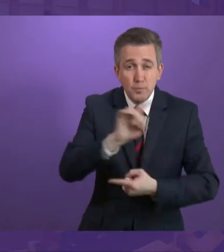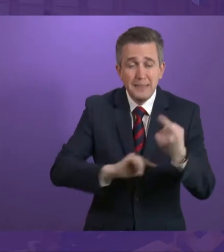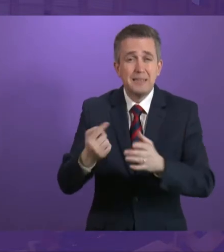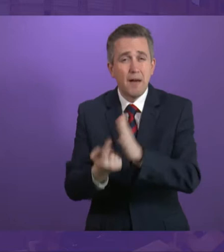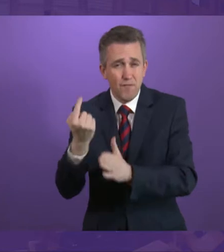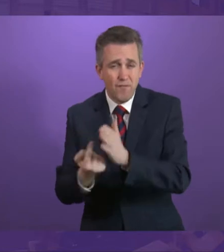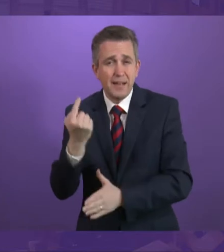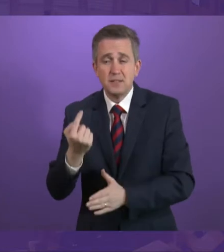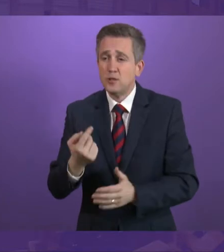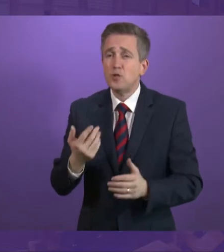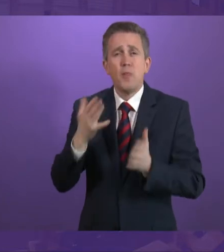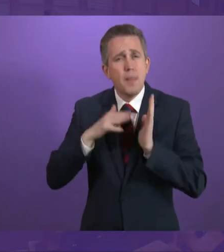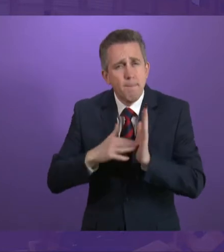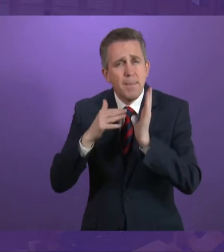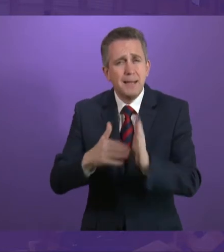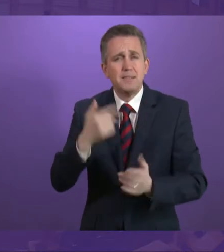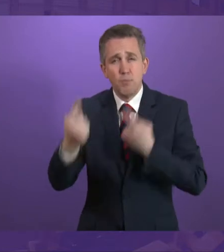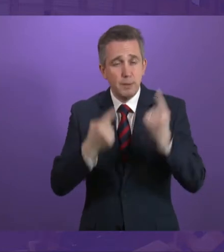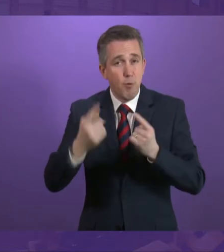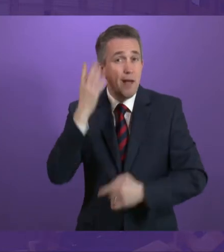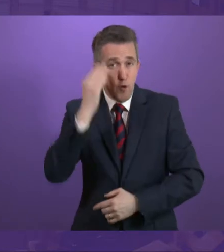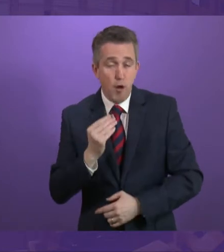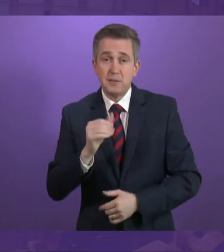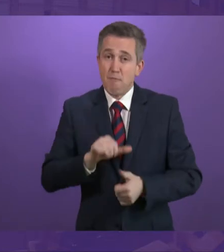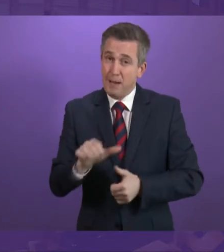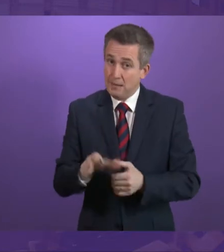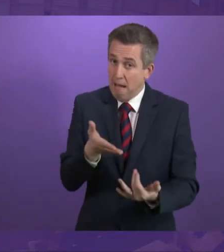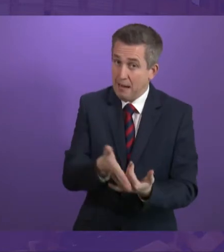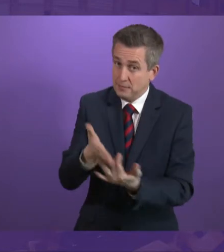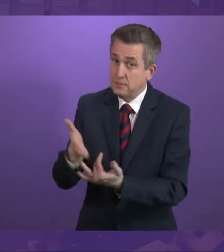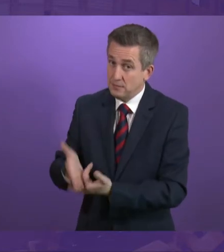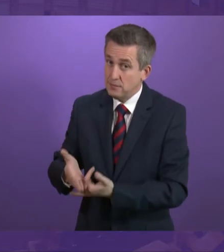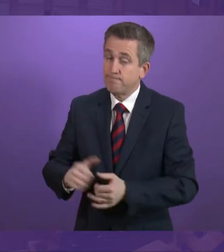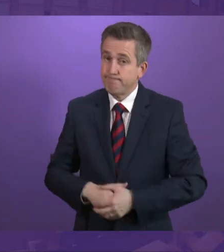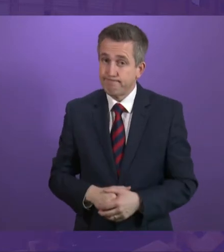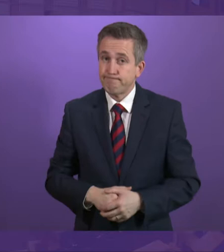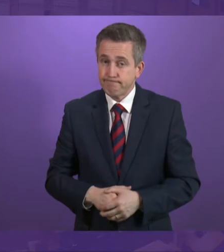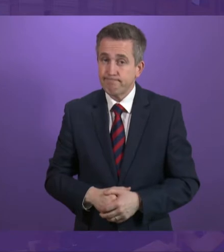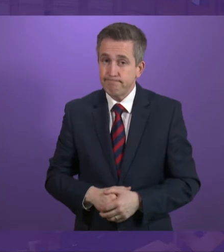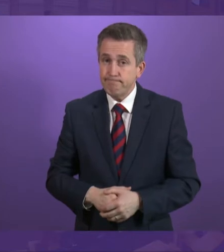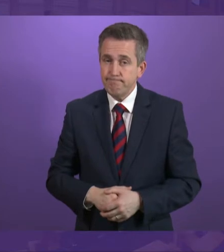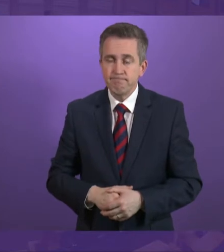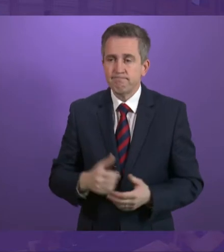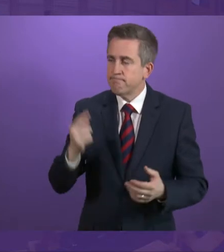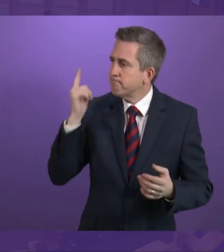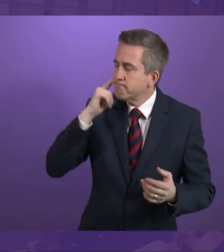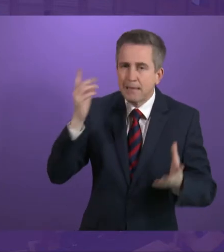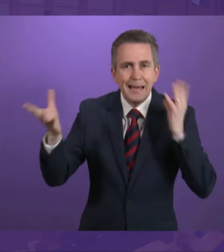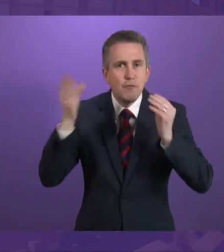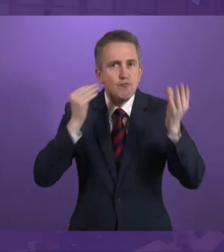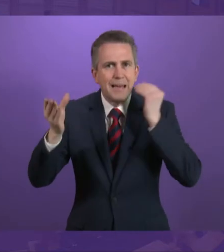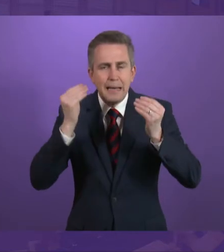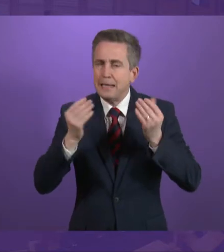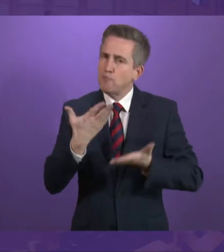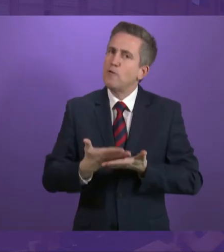millions of individuals who have hearing loss. There is a massive variation in the way people are able to hear and this very